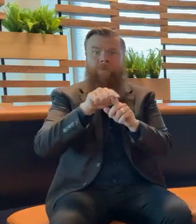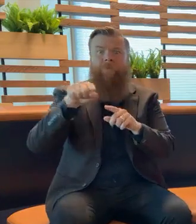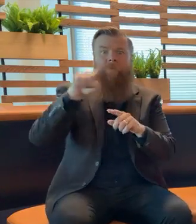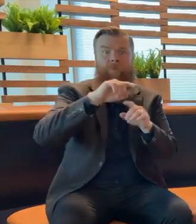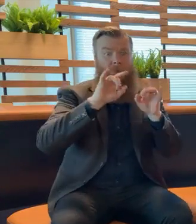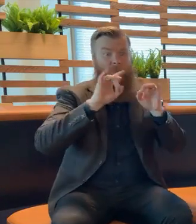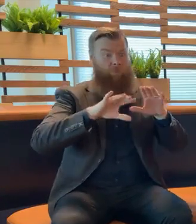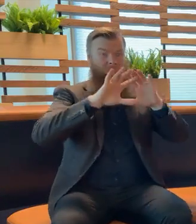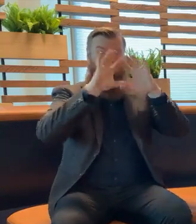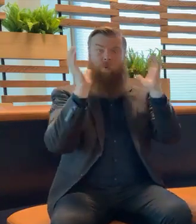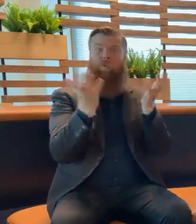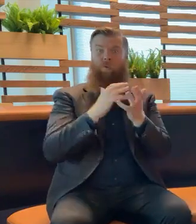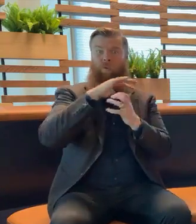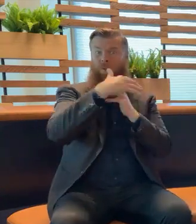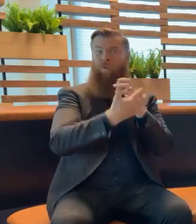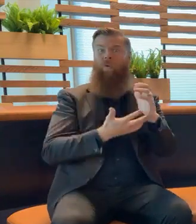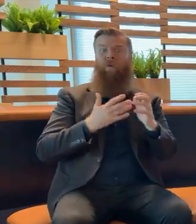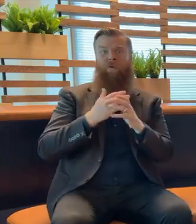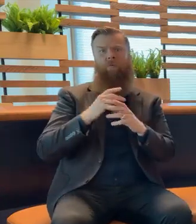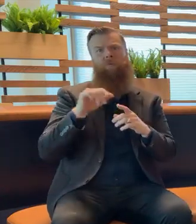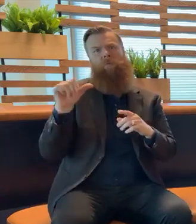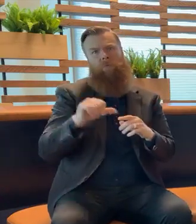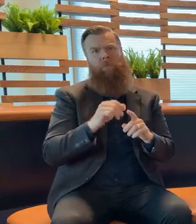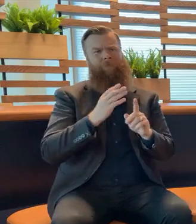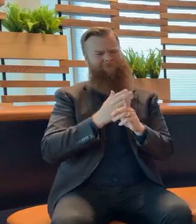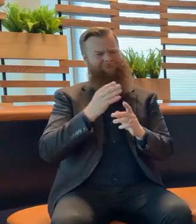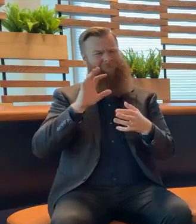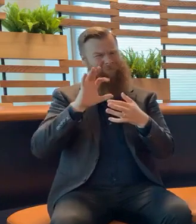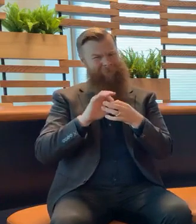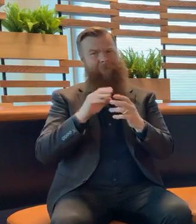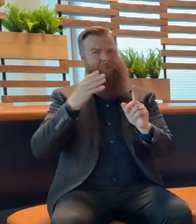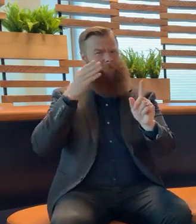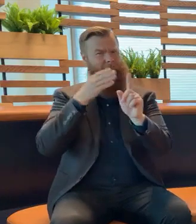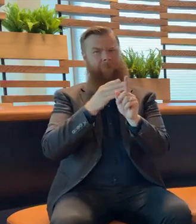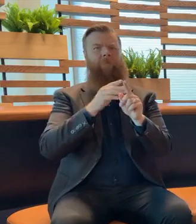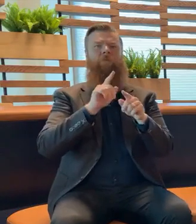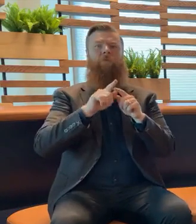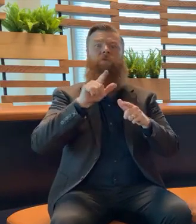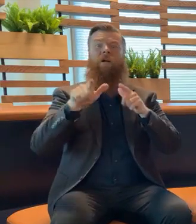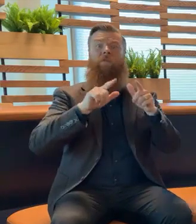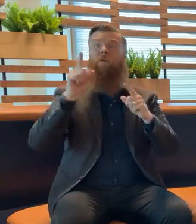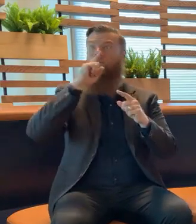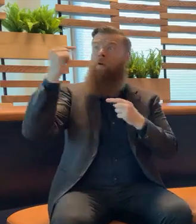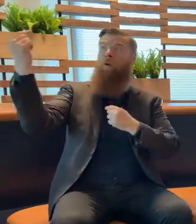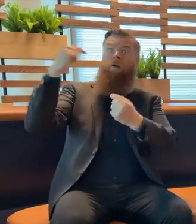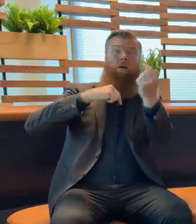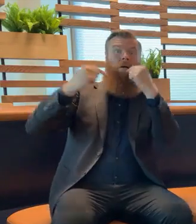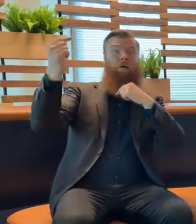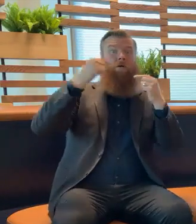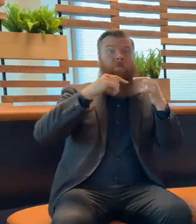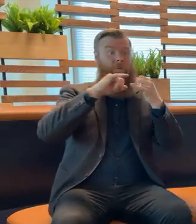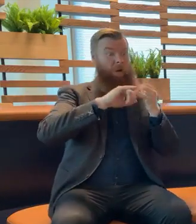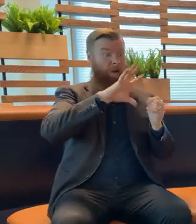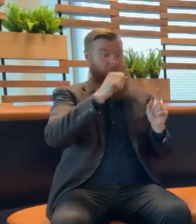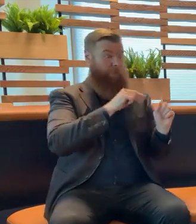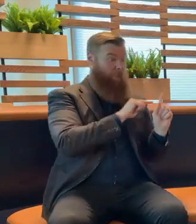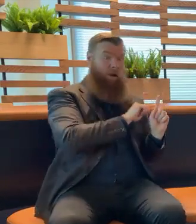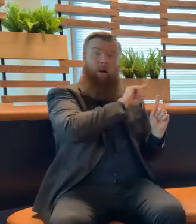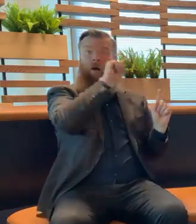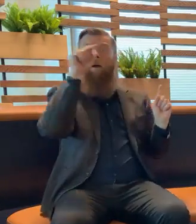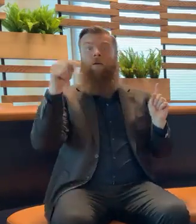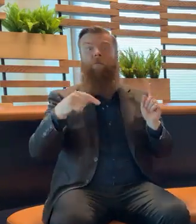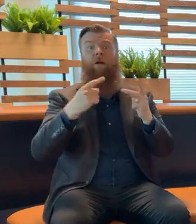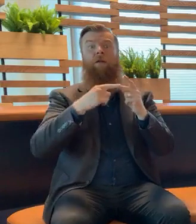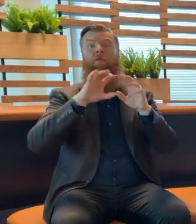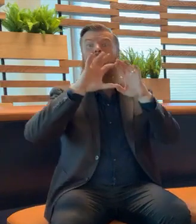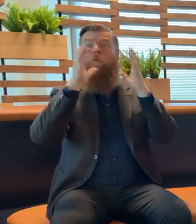world from travellers, almost exclusively from Southern Africa, have been doubly vaccinated. But again, they have